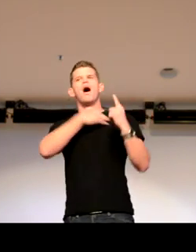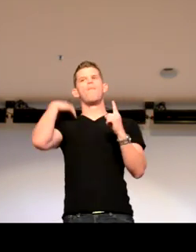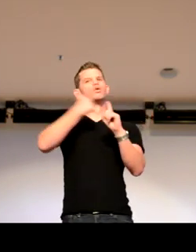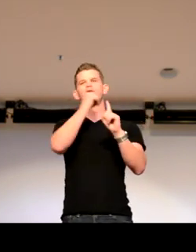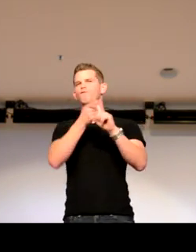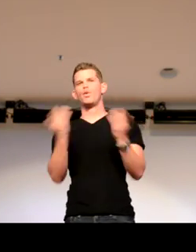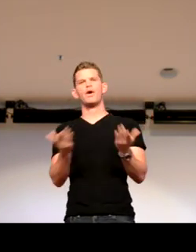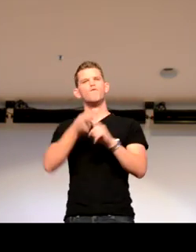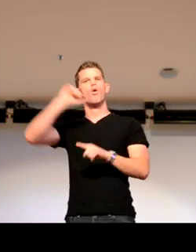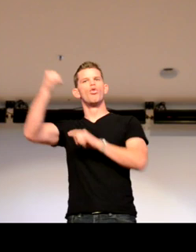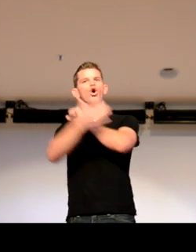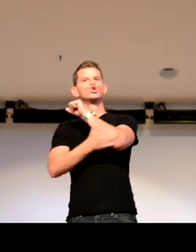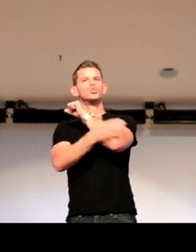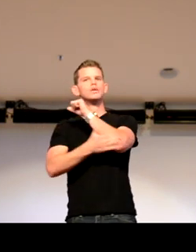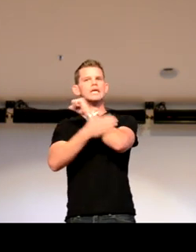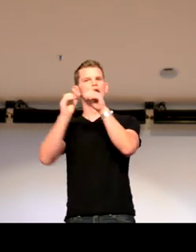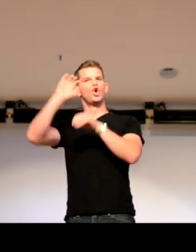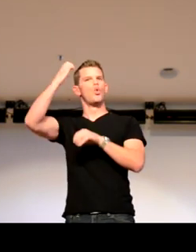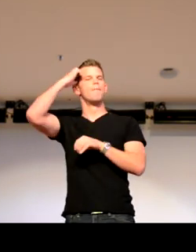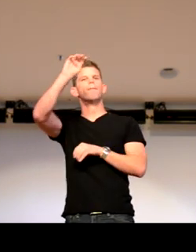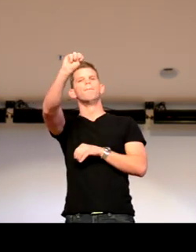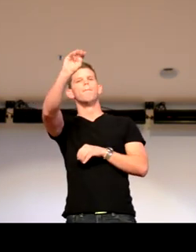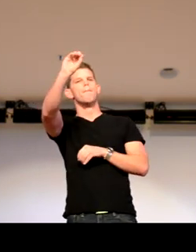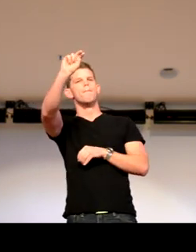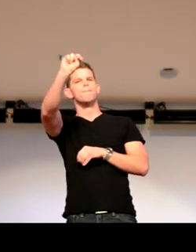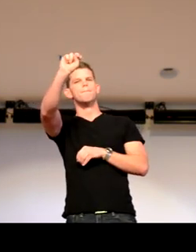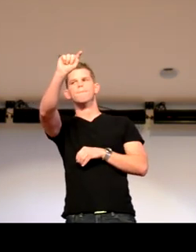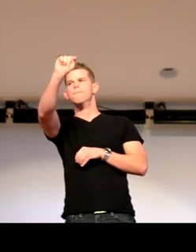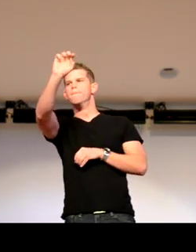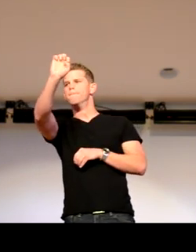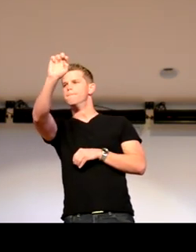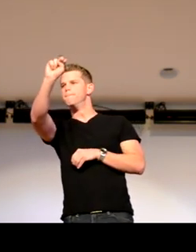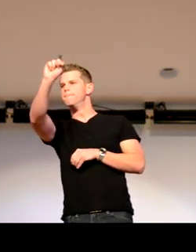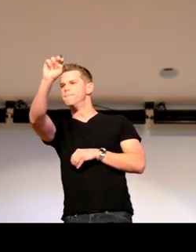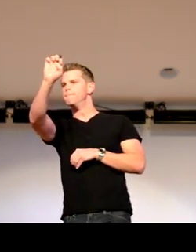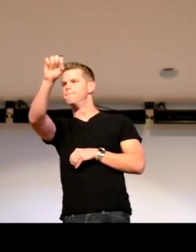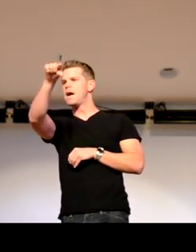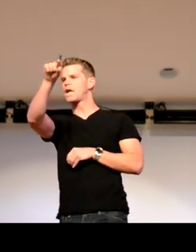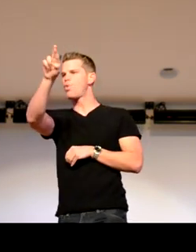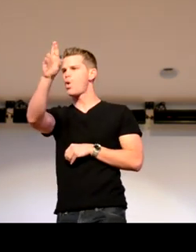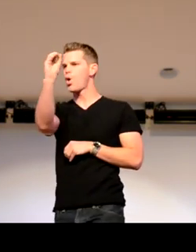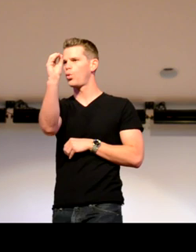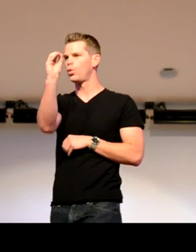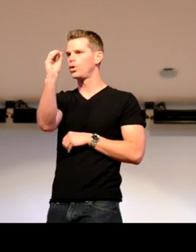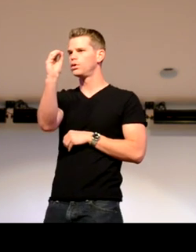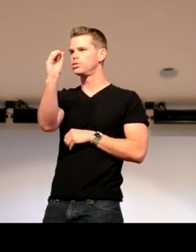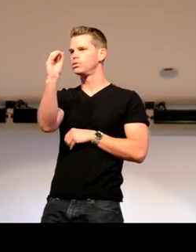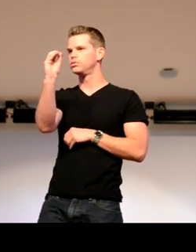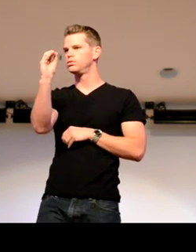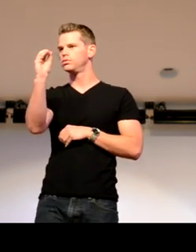And my boss was not from here. He's from another country in Europe. He was from Montego.